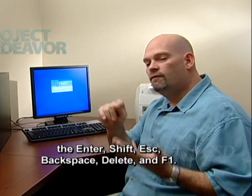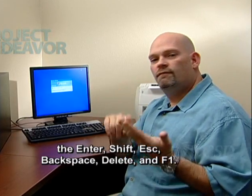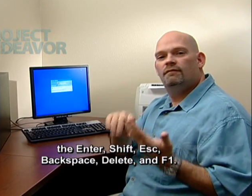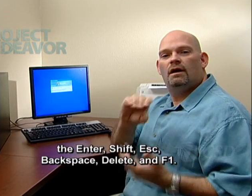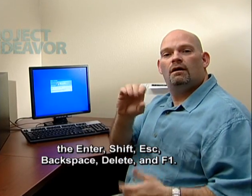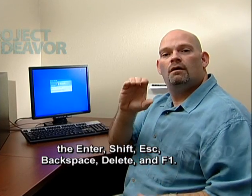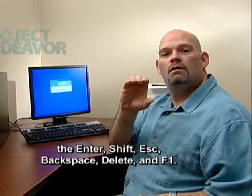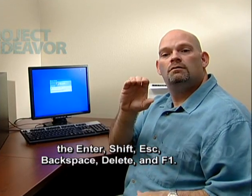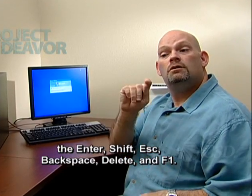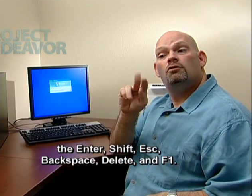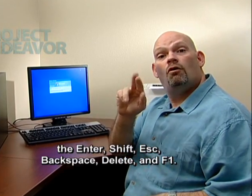F1.